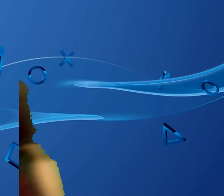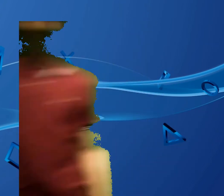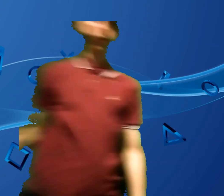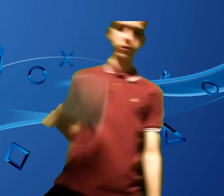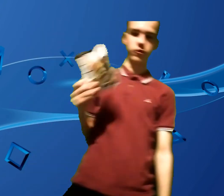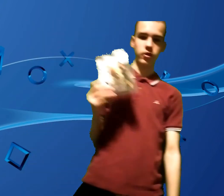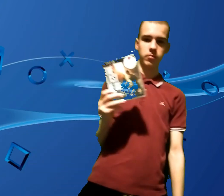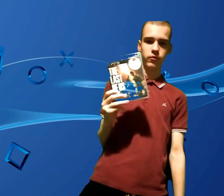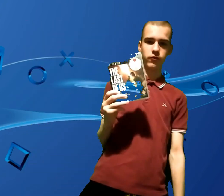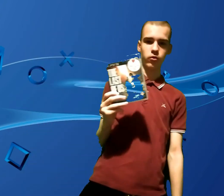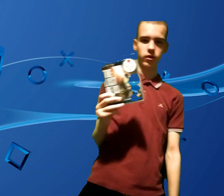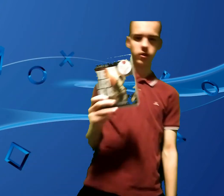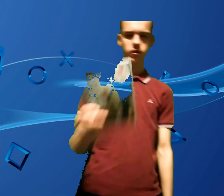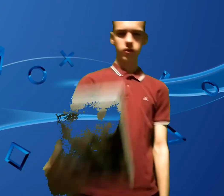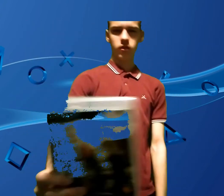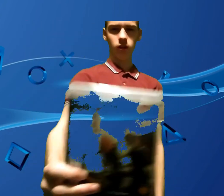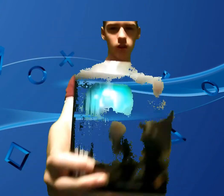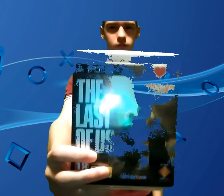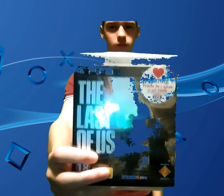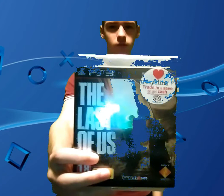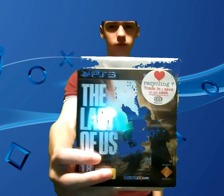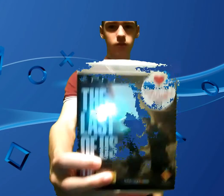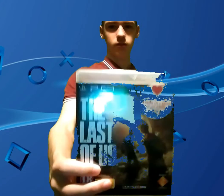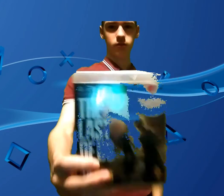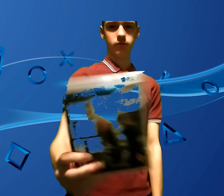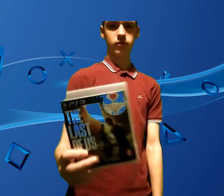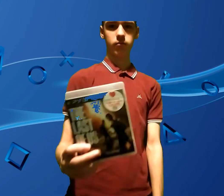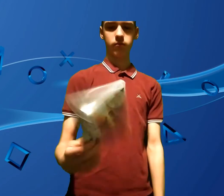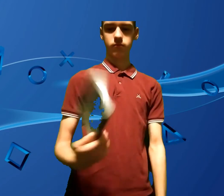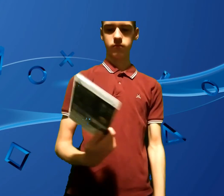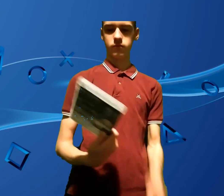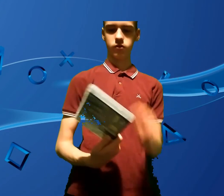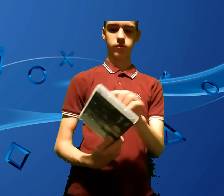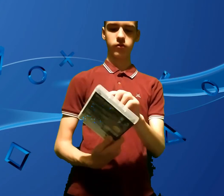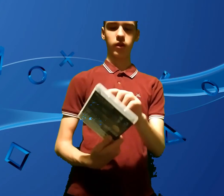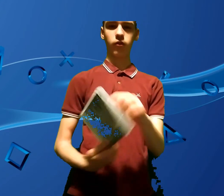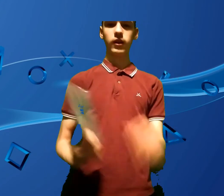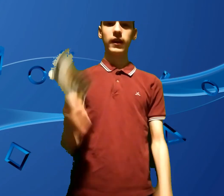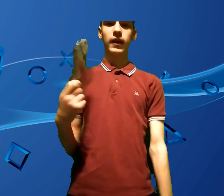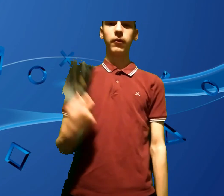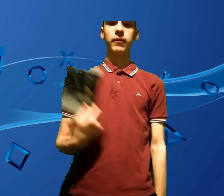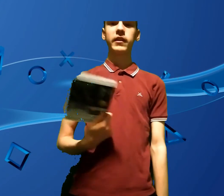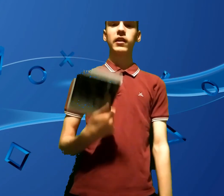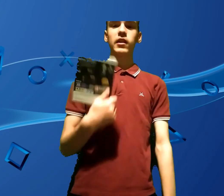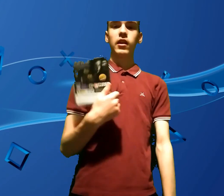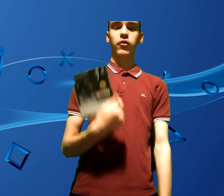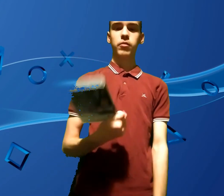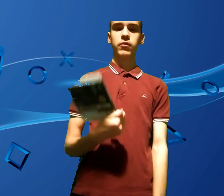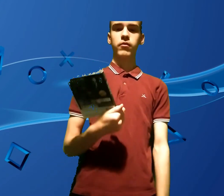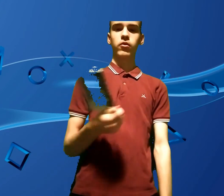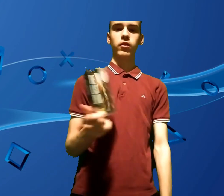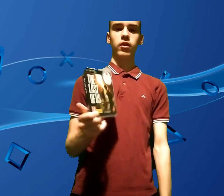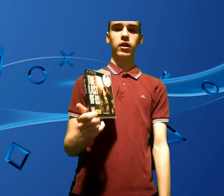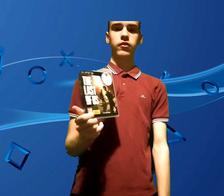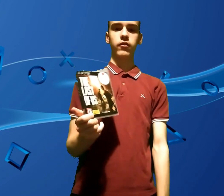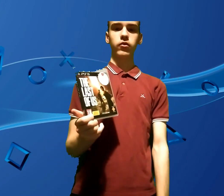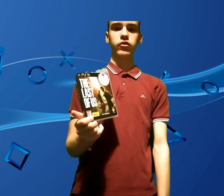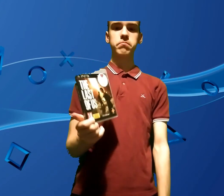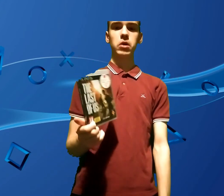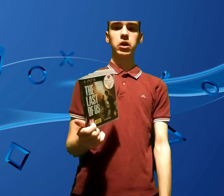well, I was going to be reviewing The Last of Us, but, so stick around. Anyway, I was going to be reviewing The Last of Us, but